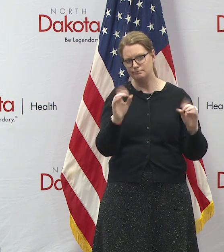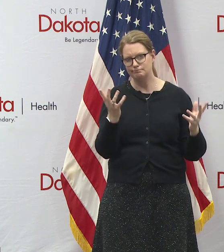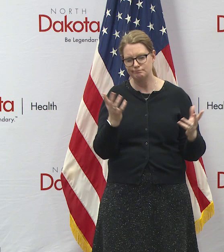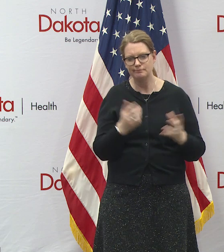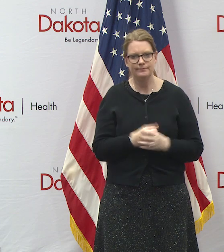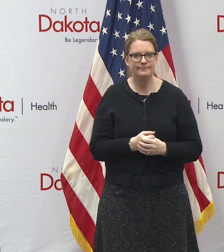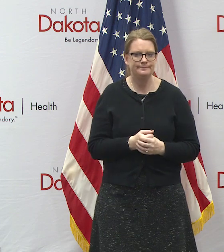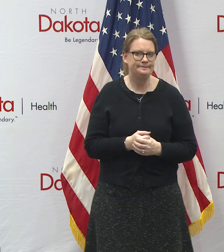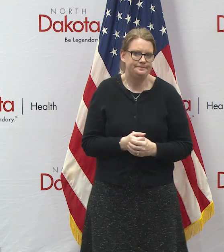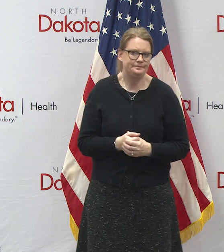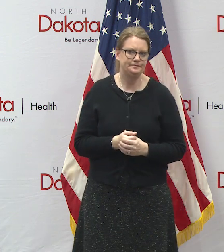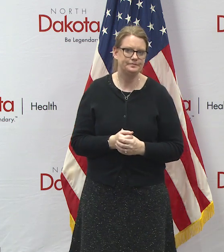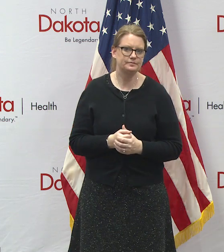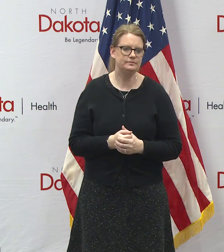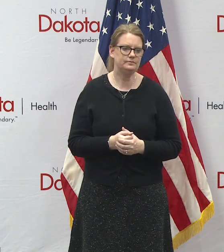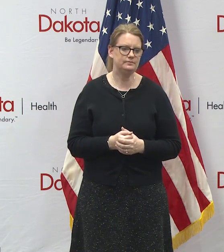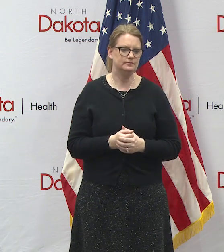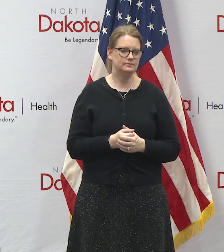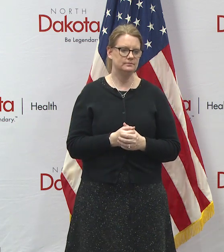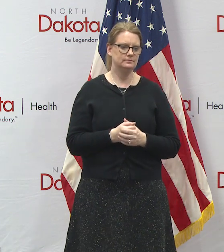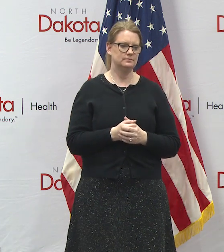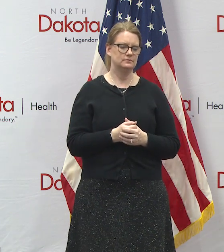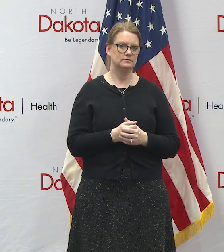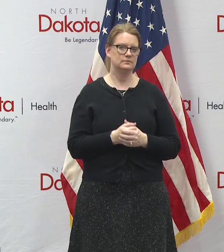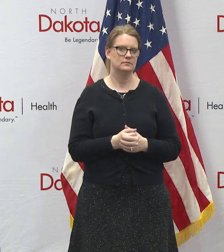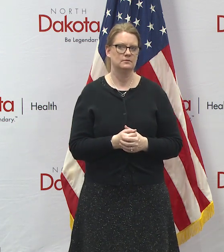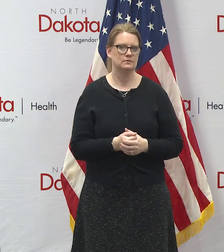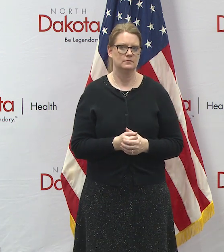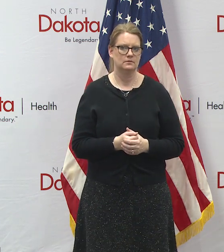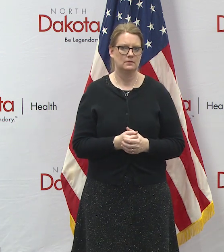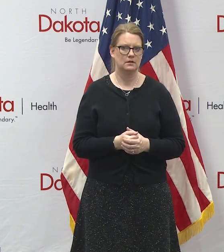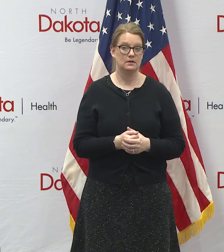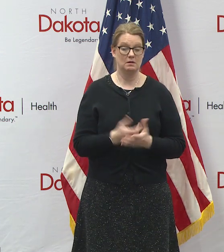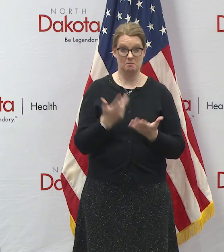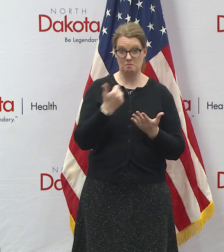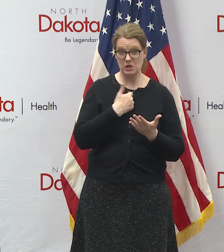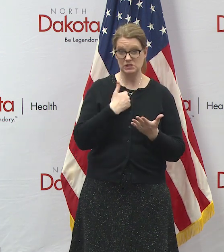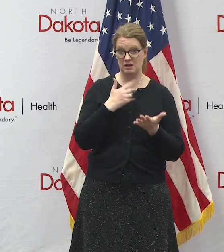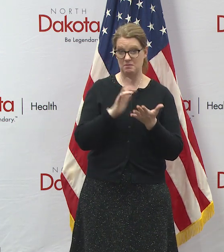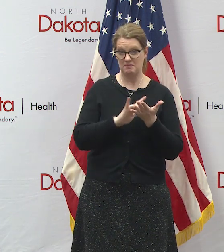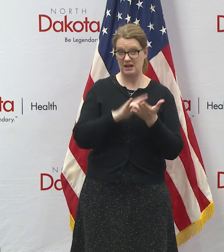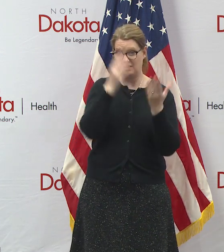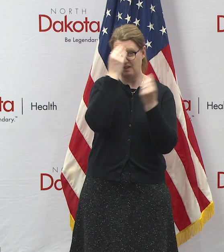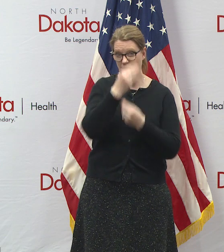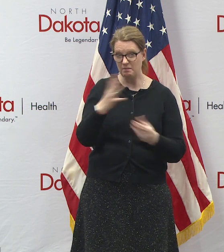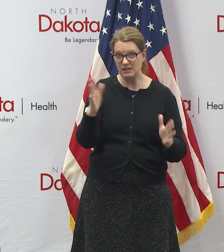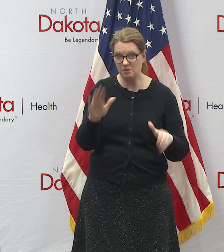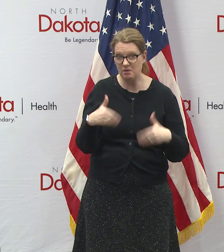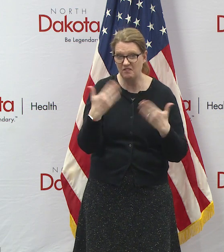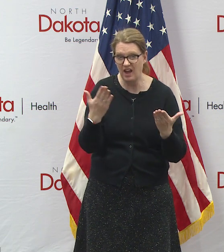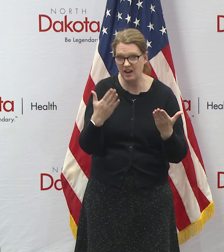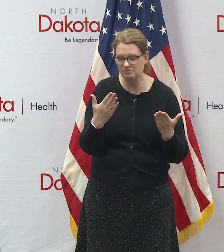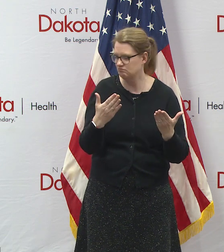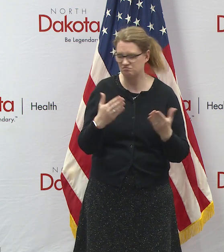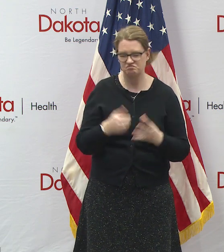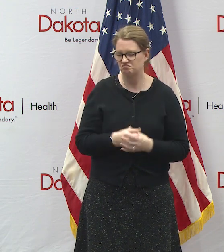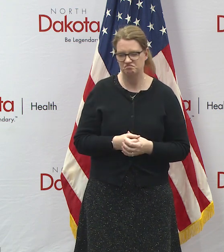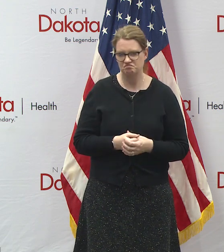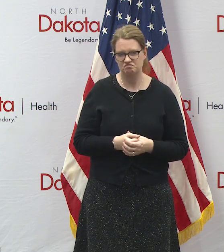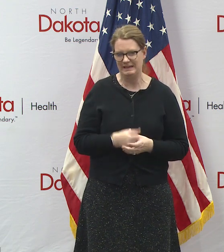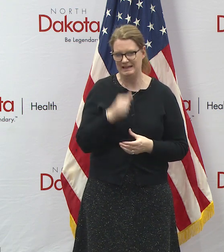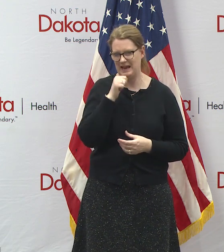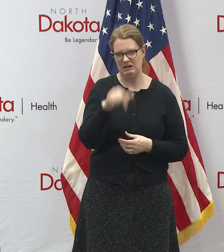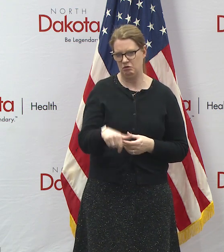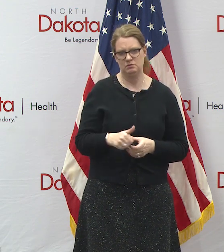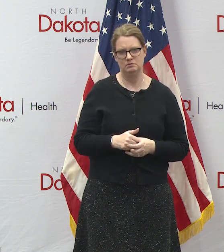i i we're not intending to provide personal medical information uh here uh and